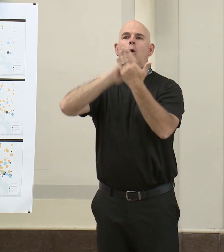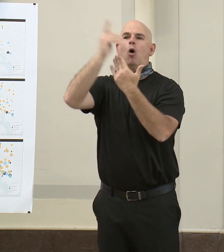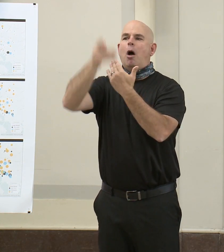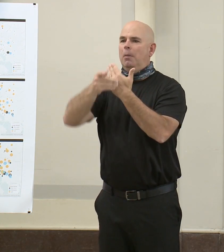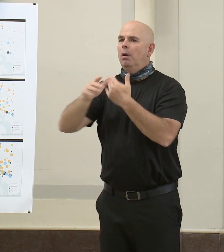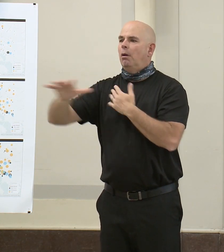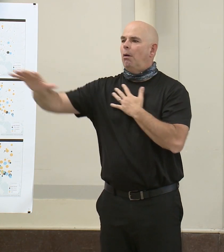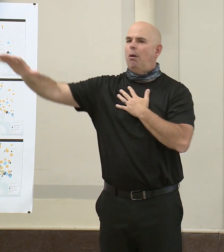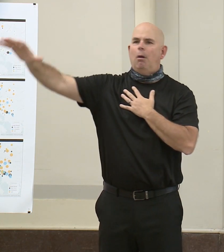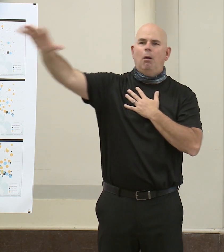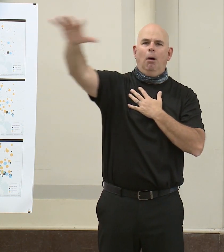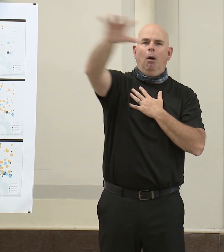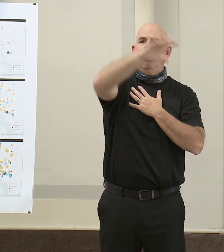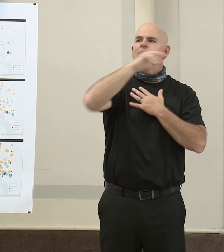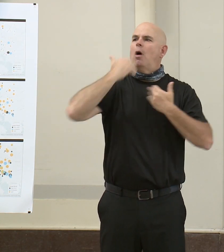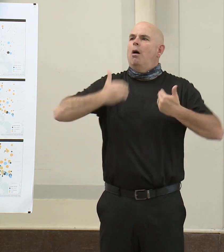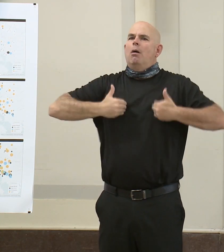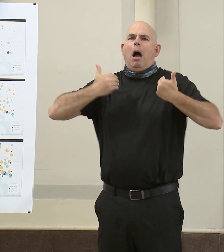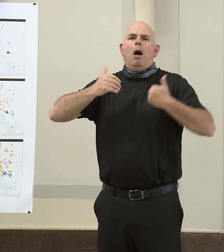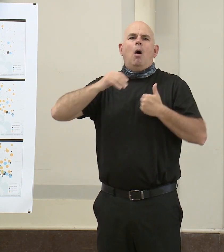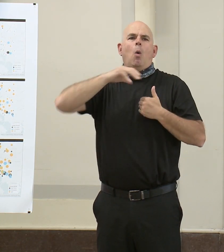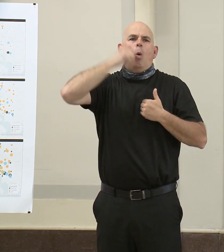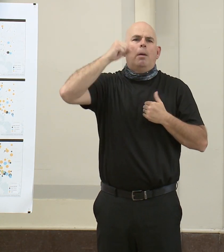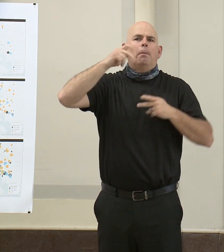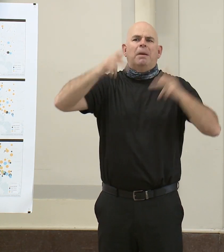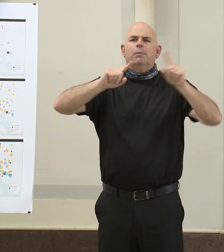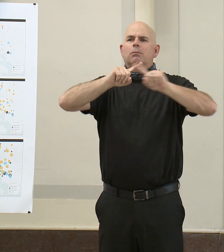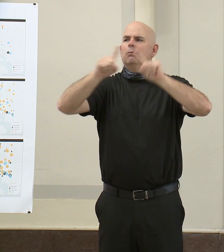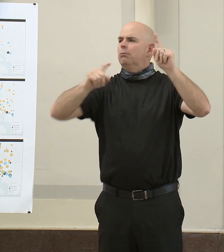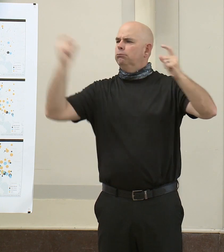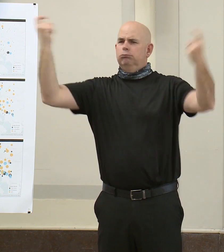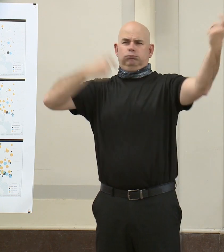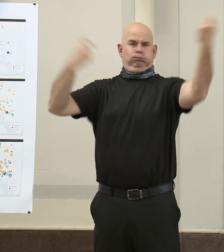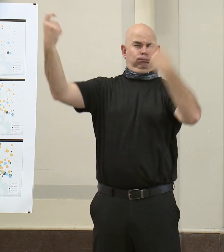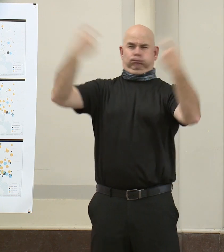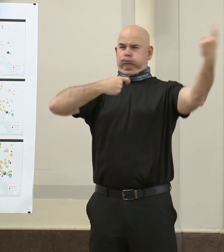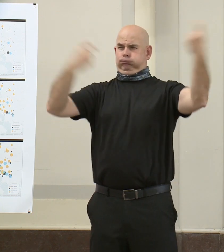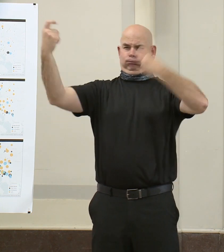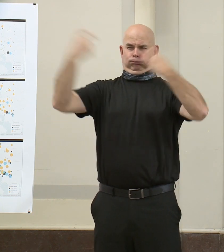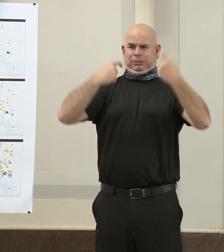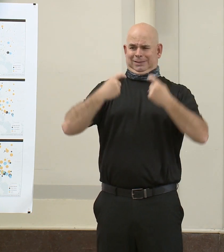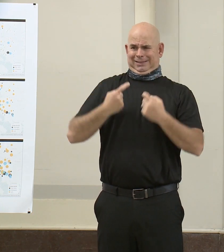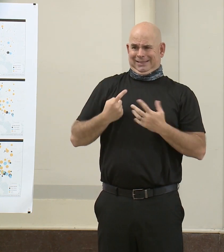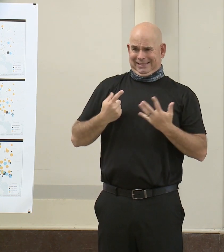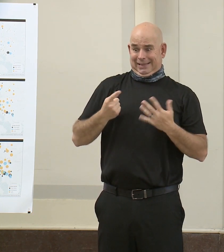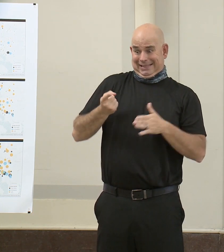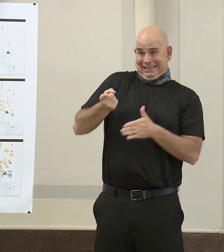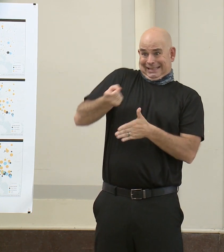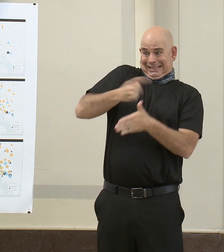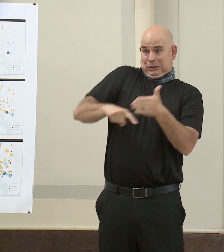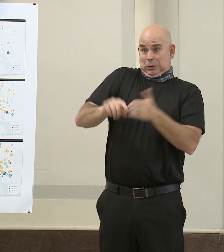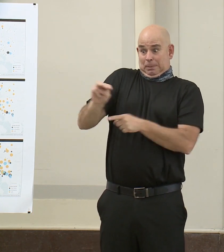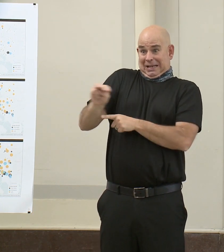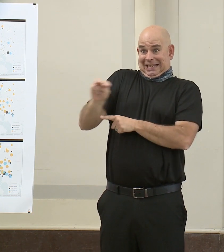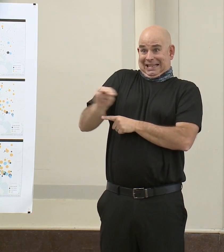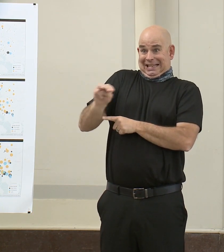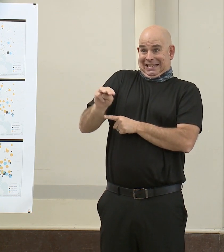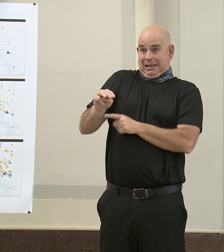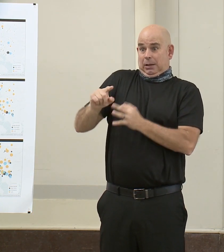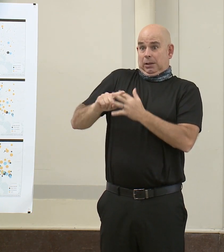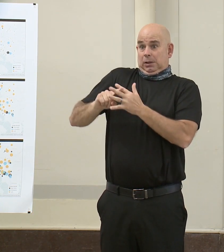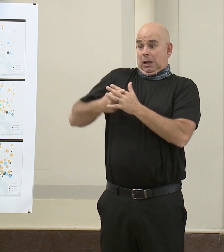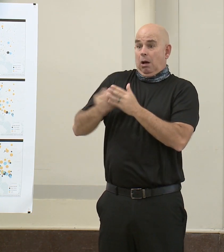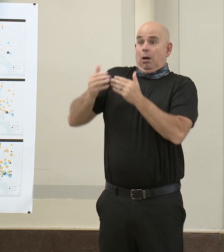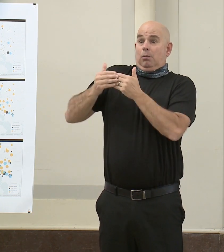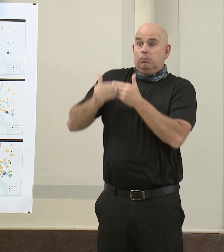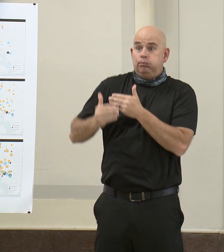distribute meals as broadly as possible starting that Monday. In the first 30 days, the city and